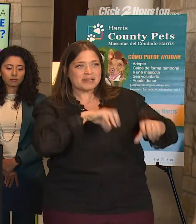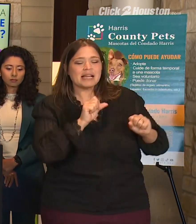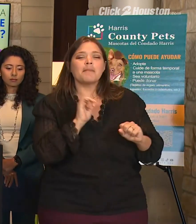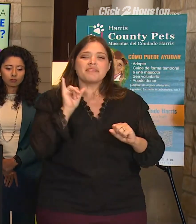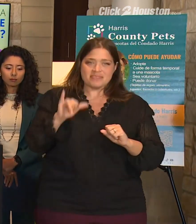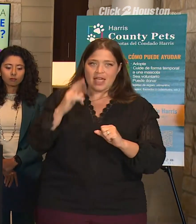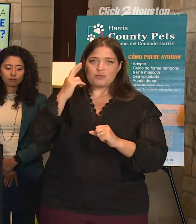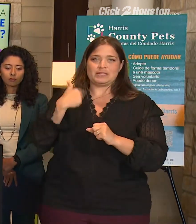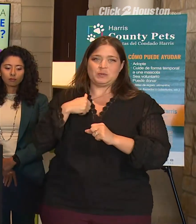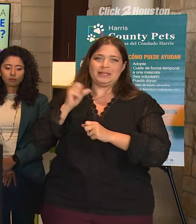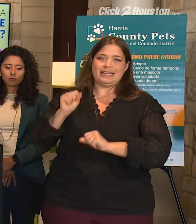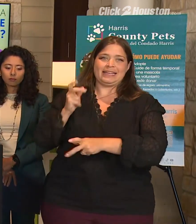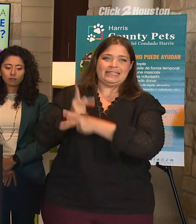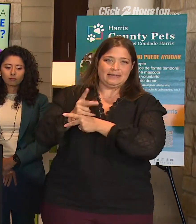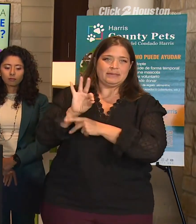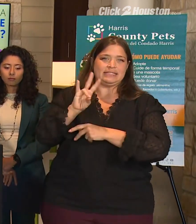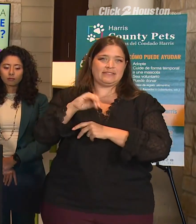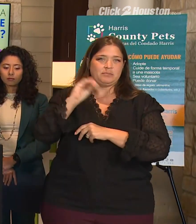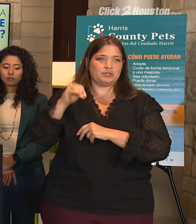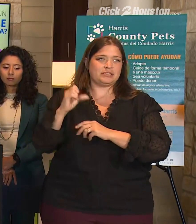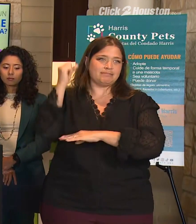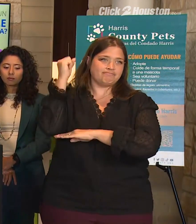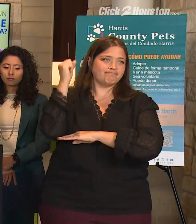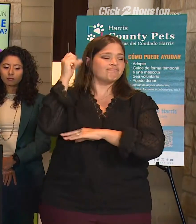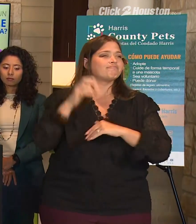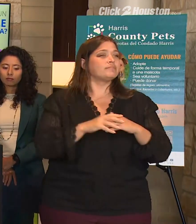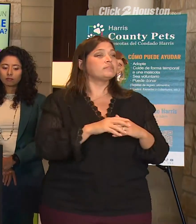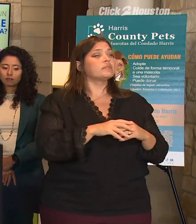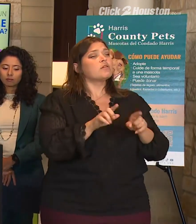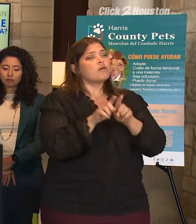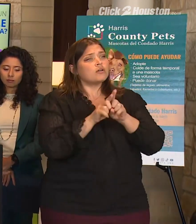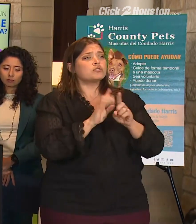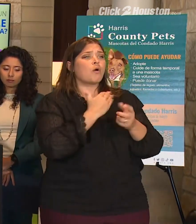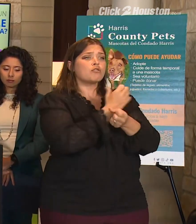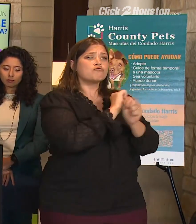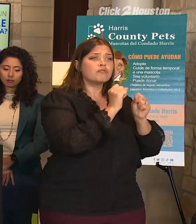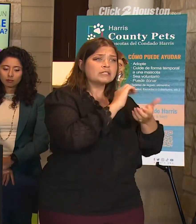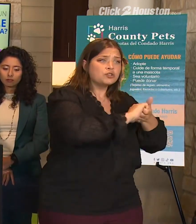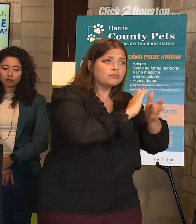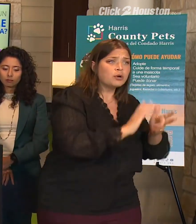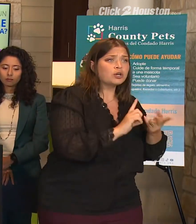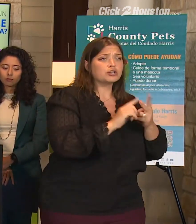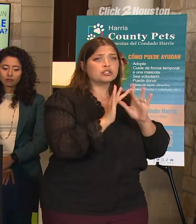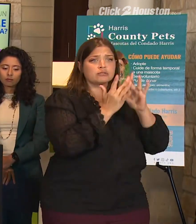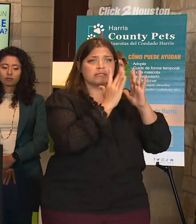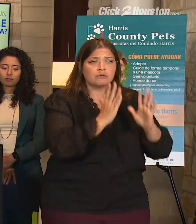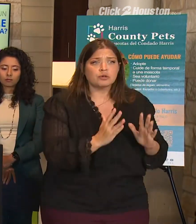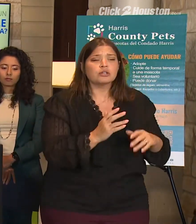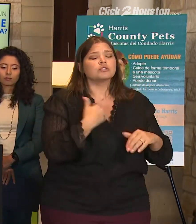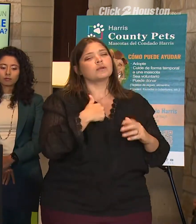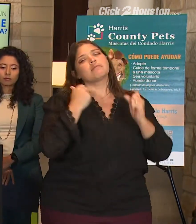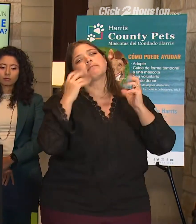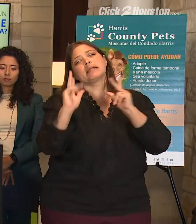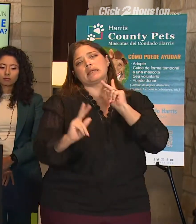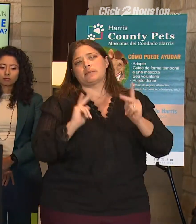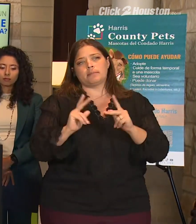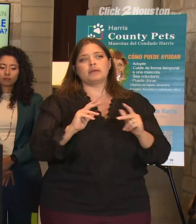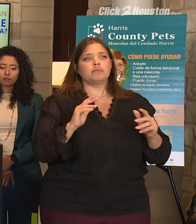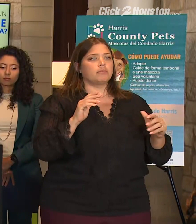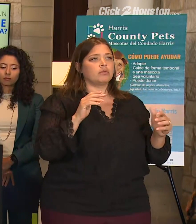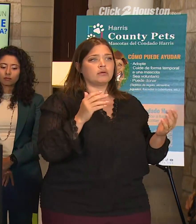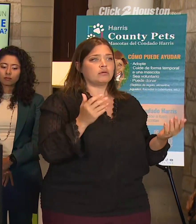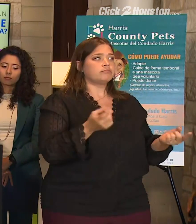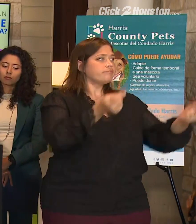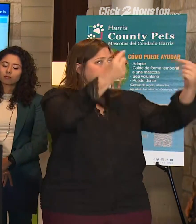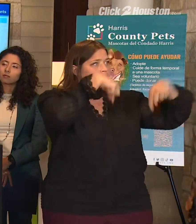And a lot of credit goes to our rescue partners as well as our networkers. So we have a lot of individuals who simply